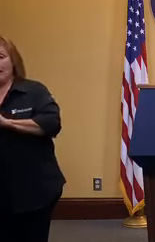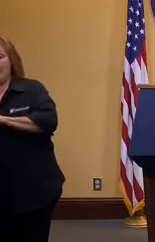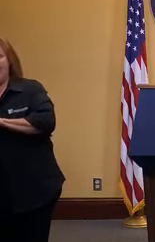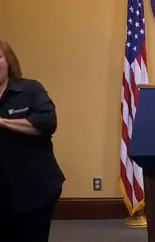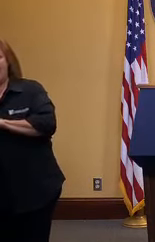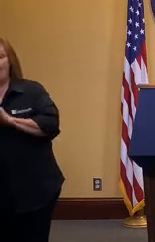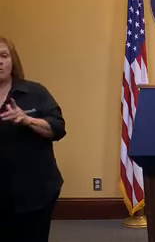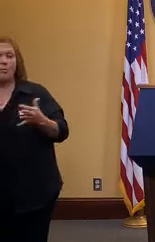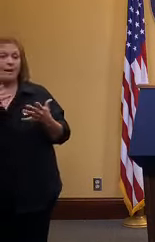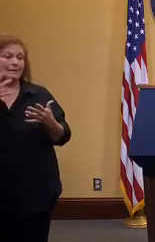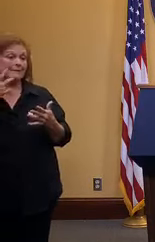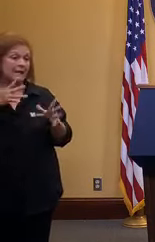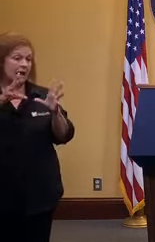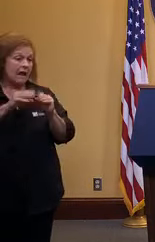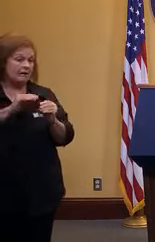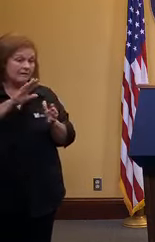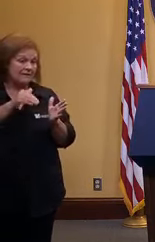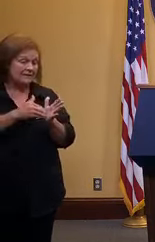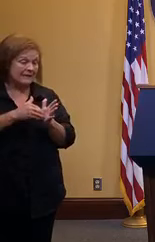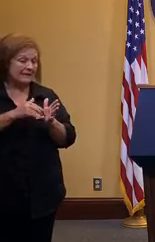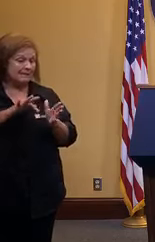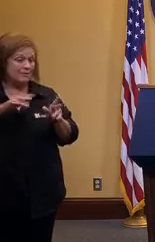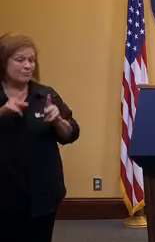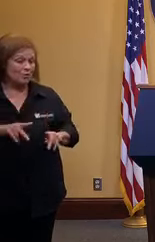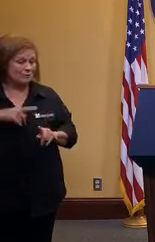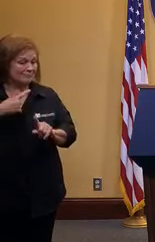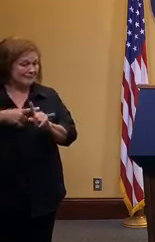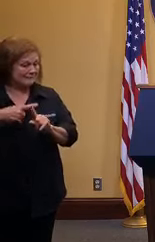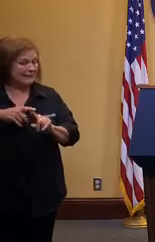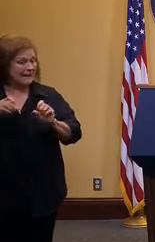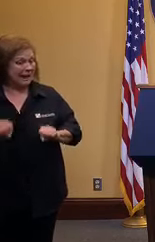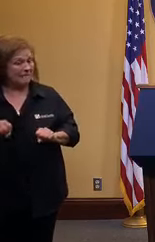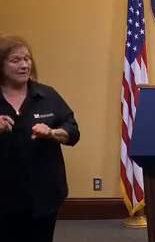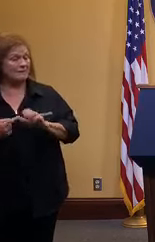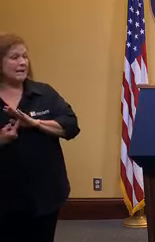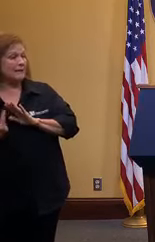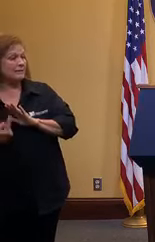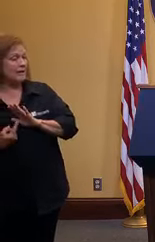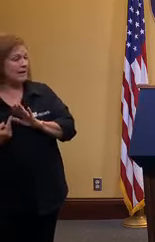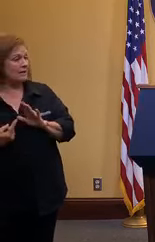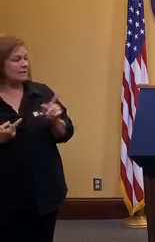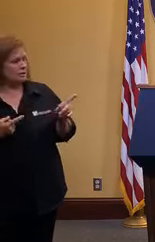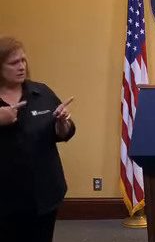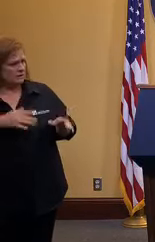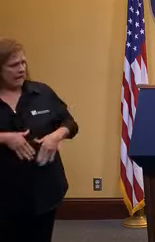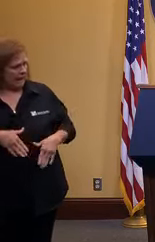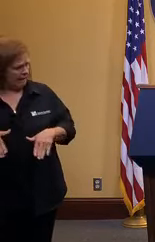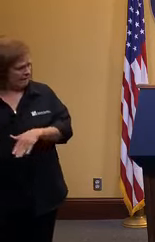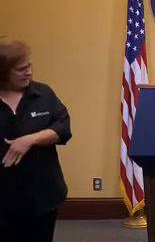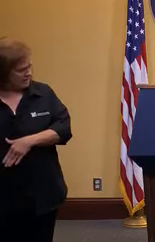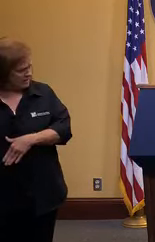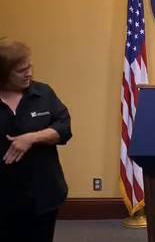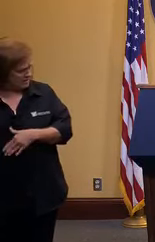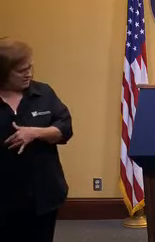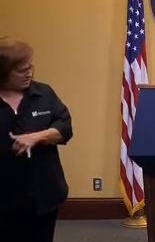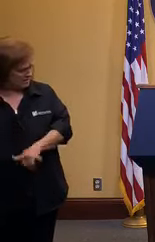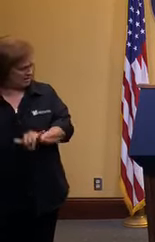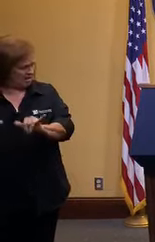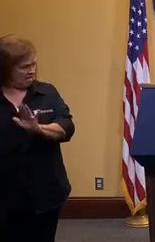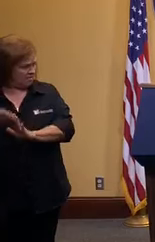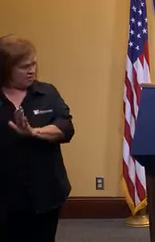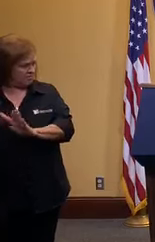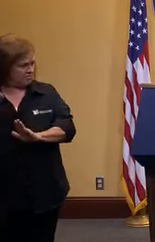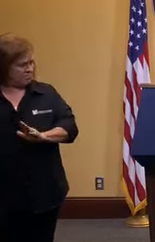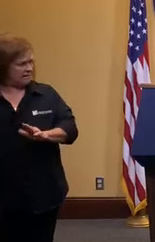happen with the convention center if that might be another option as well i think that they